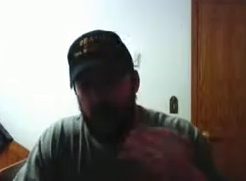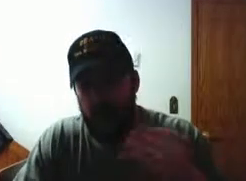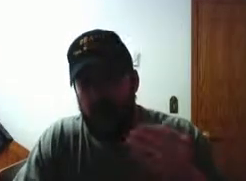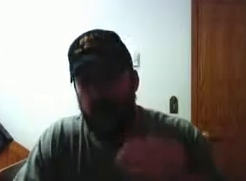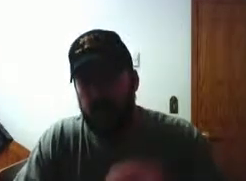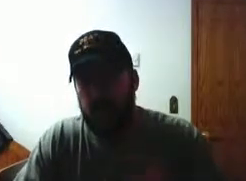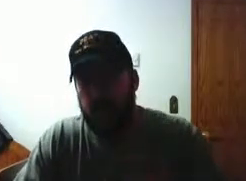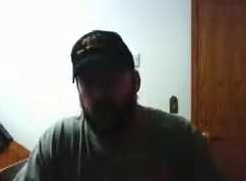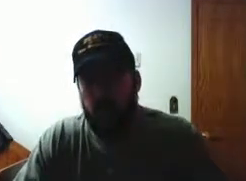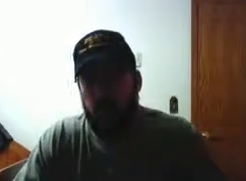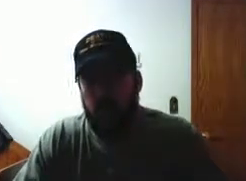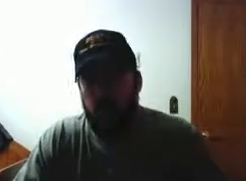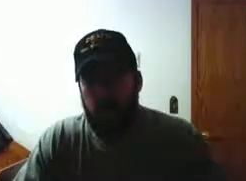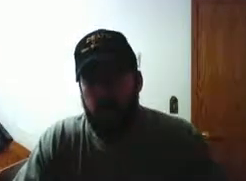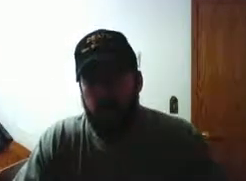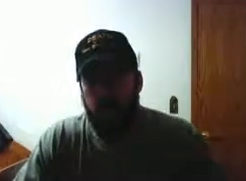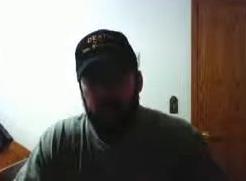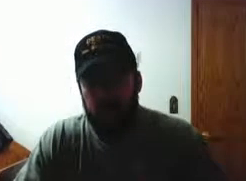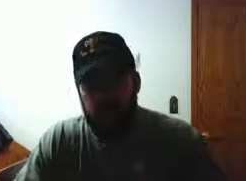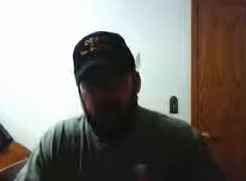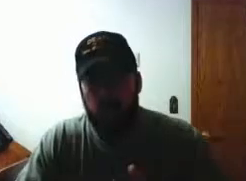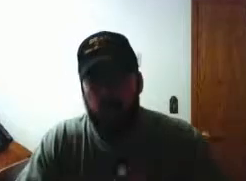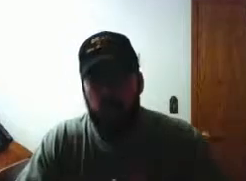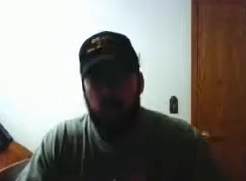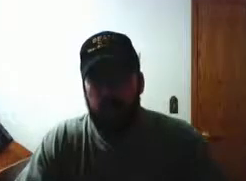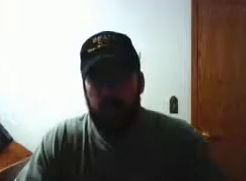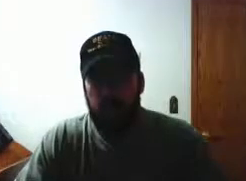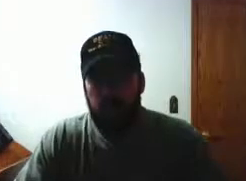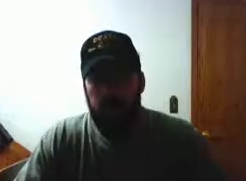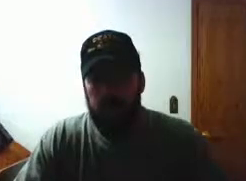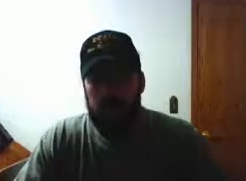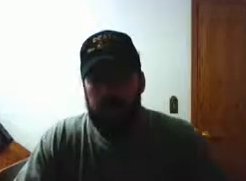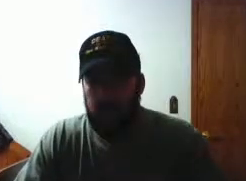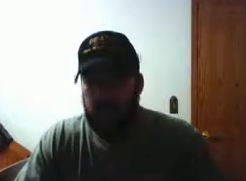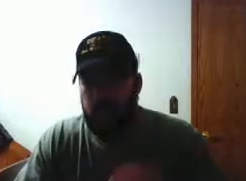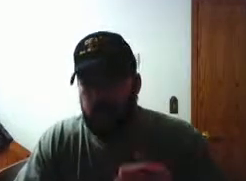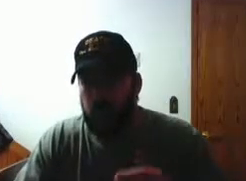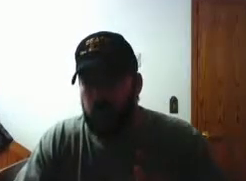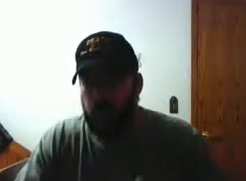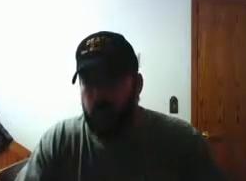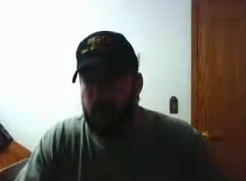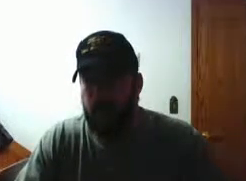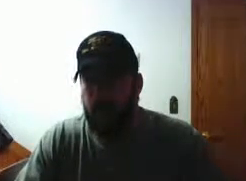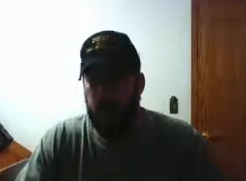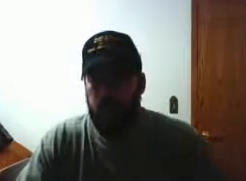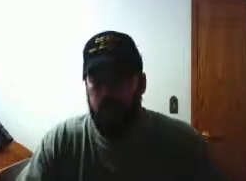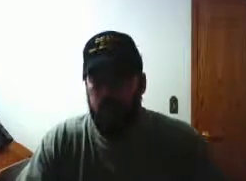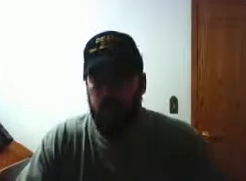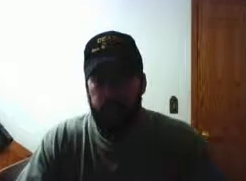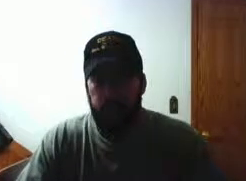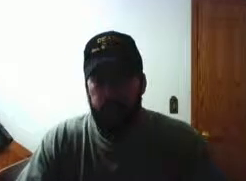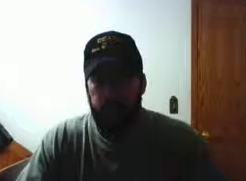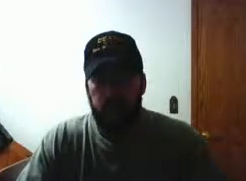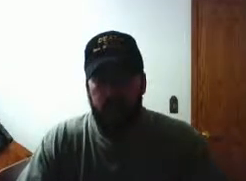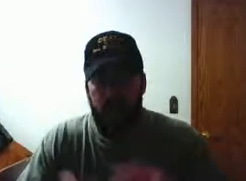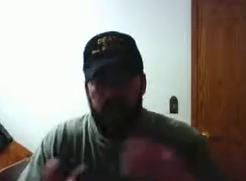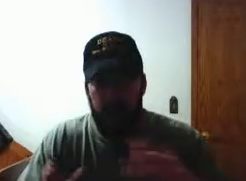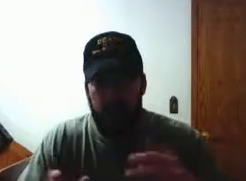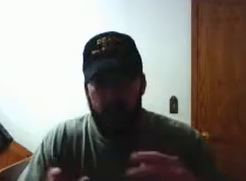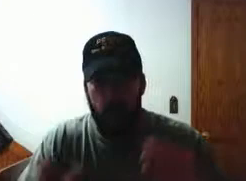that they are uh already been training on and the things that they're implementing in the uh the psychological warfare